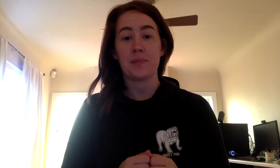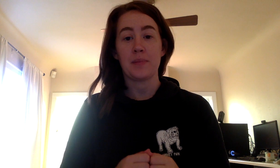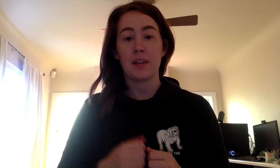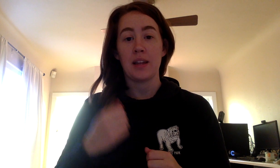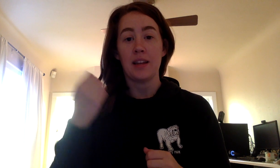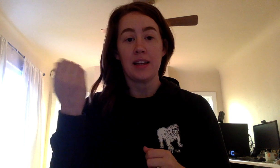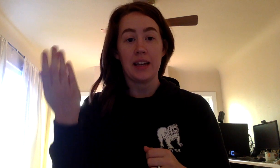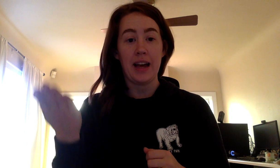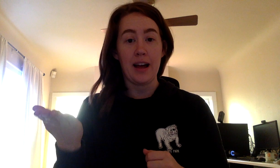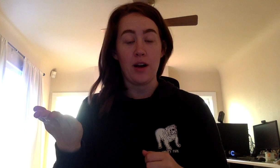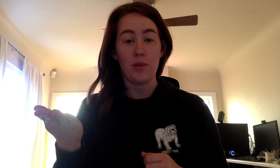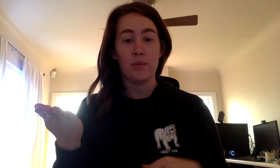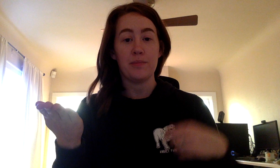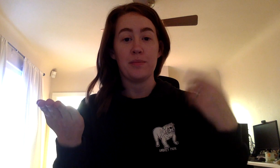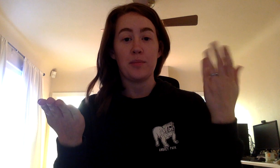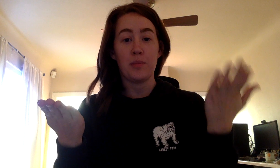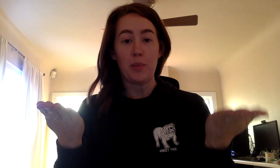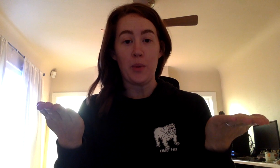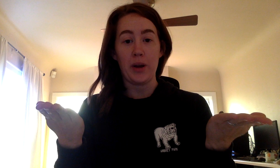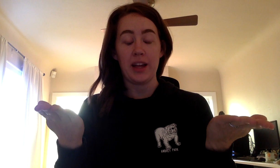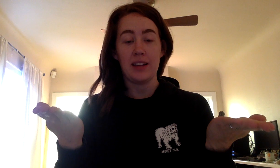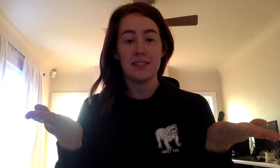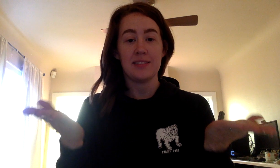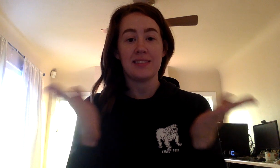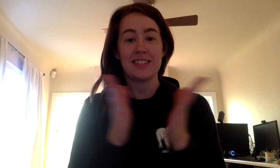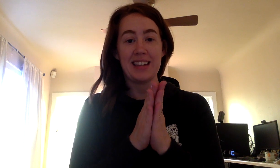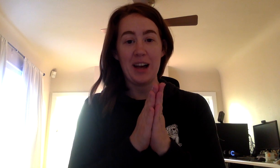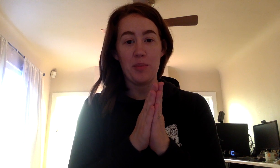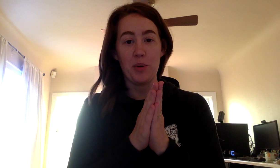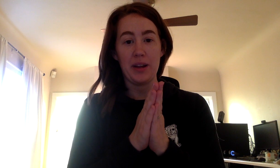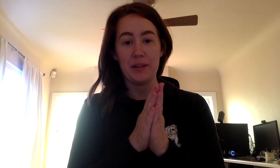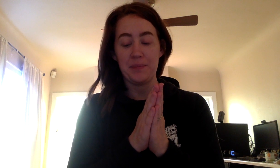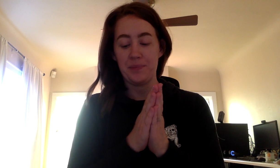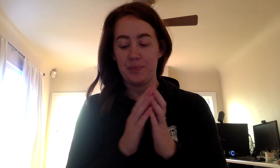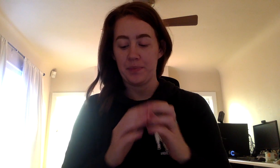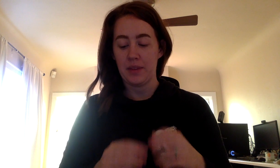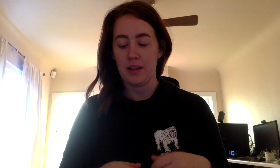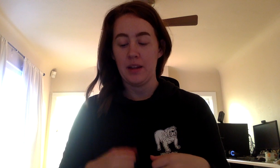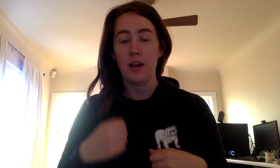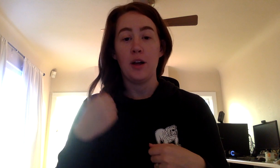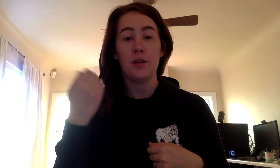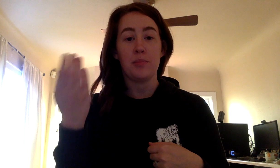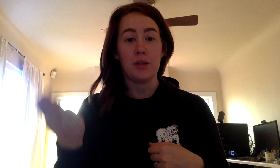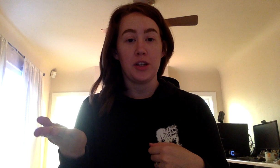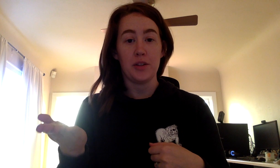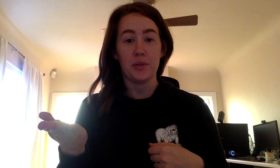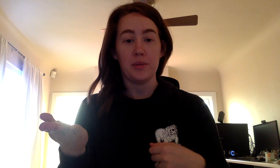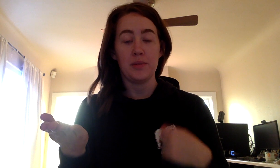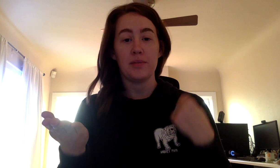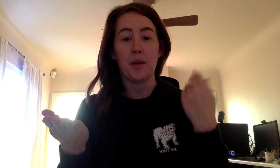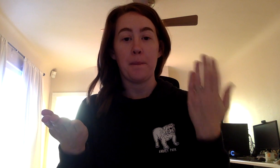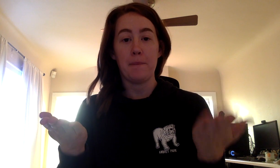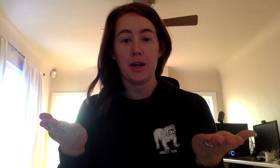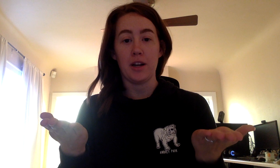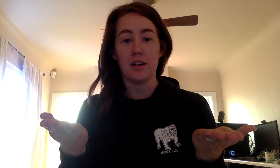Cow, boy, cowboy. Blue, bird,